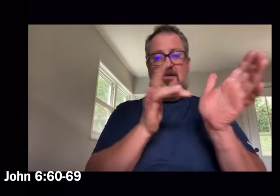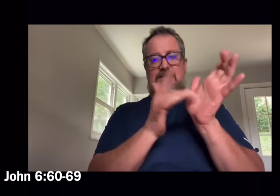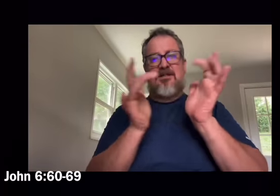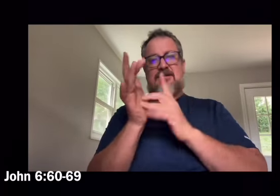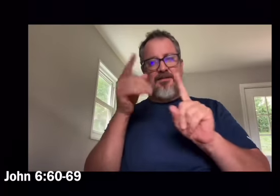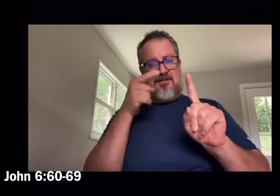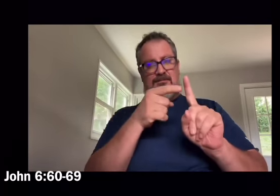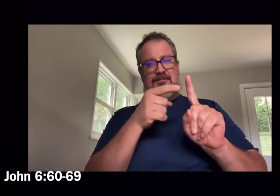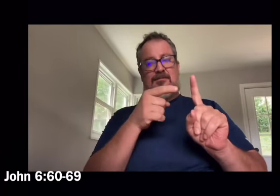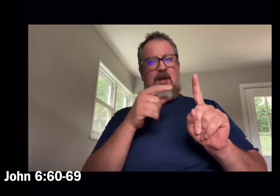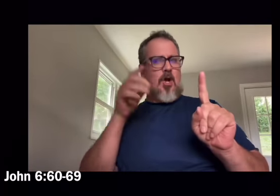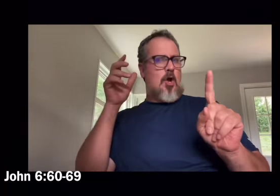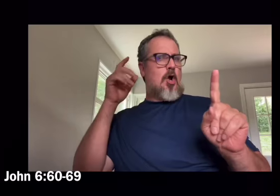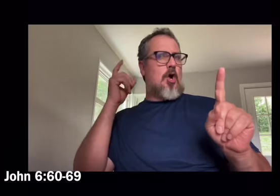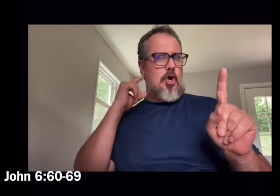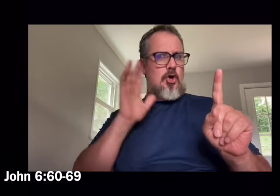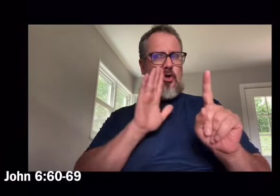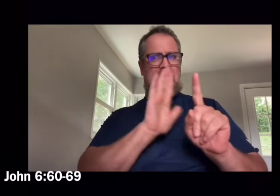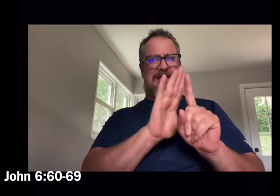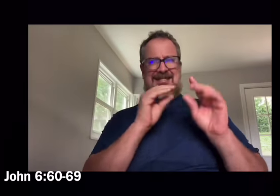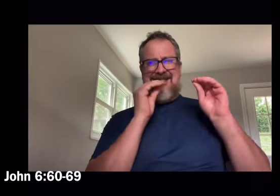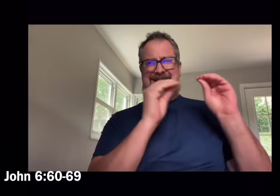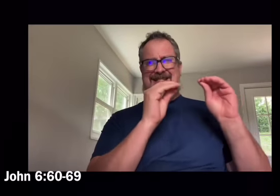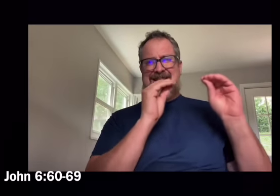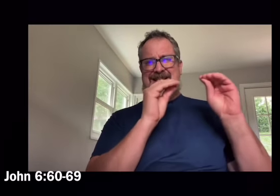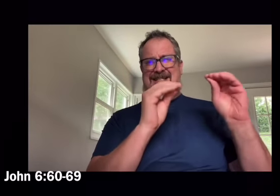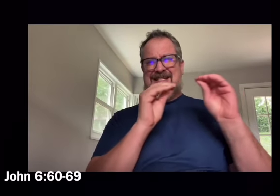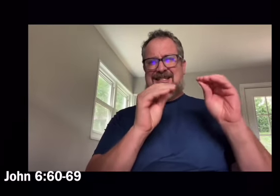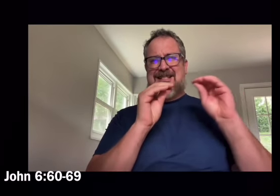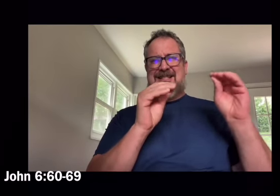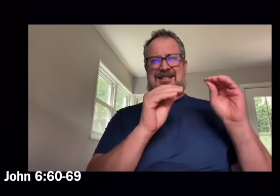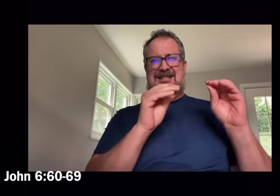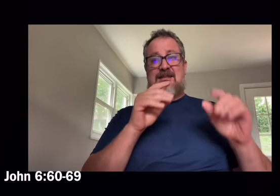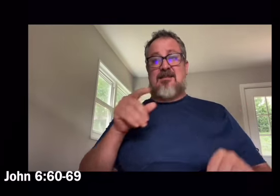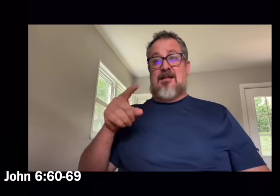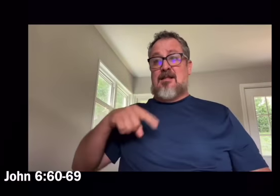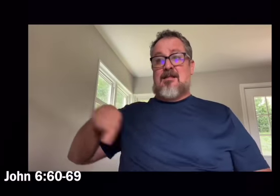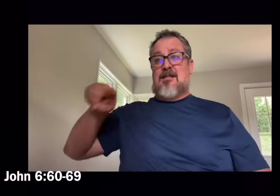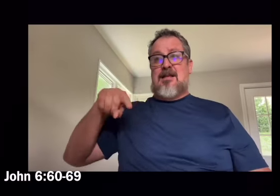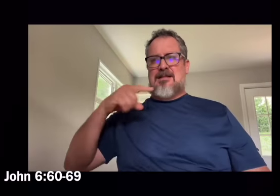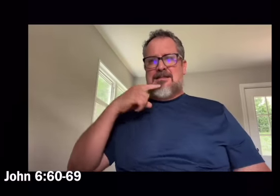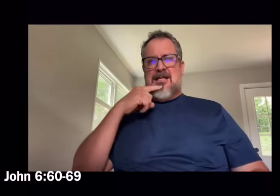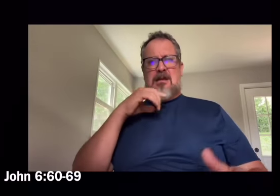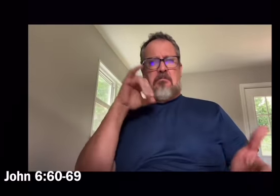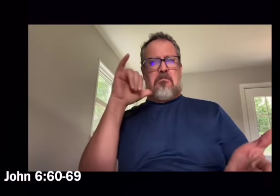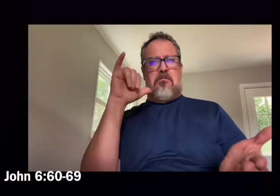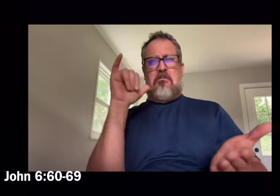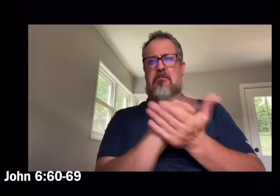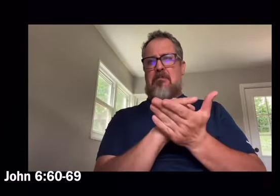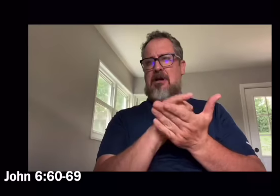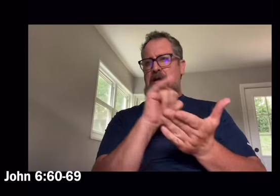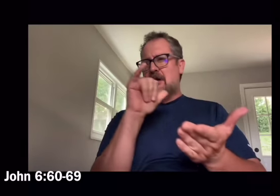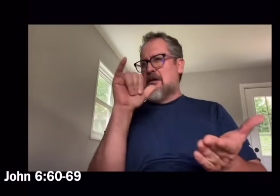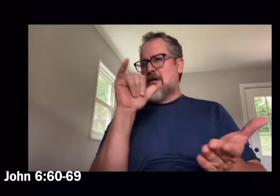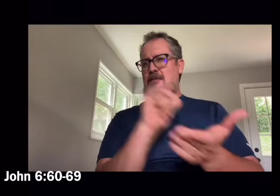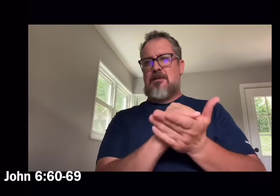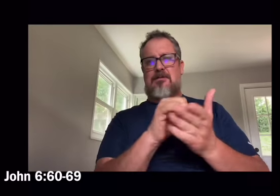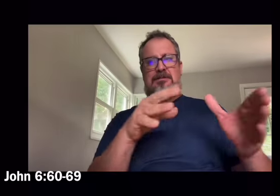Jesus' disciples who were listening said, This saying is hard. Who can accept it?